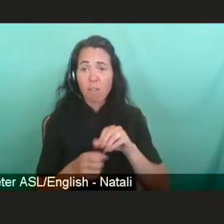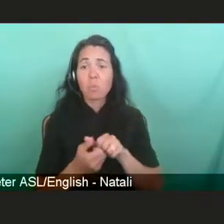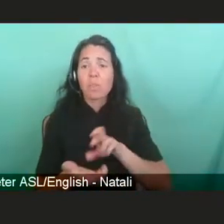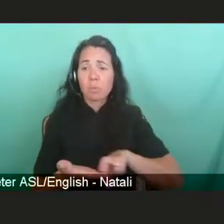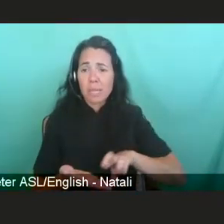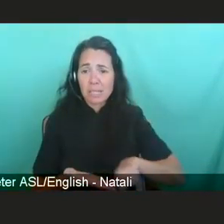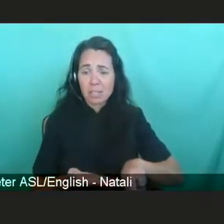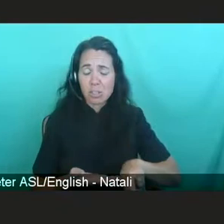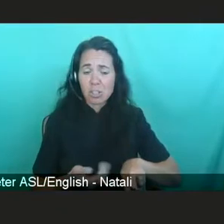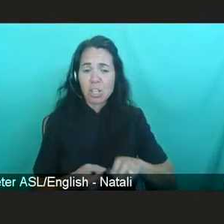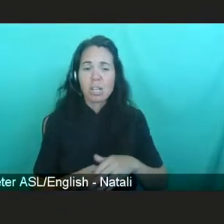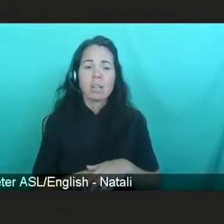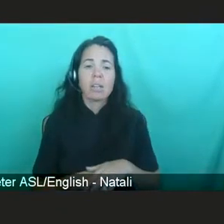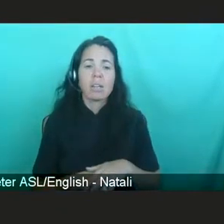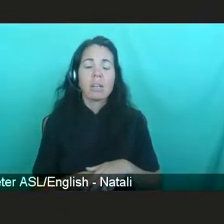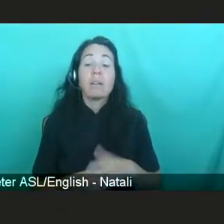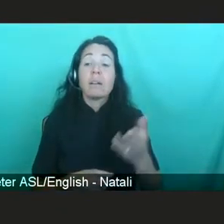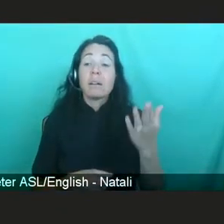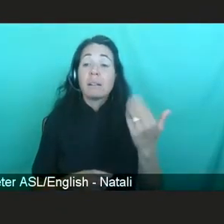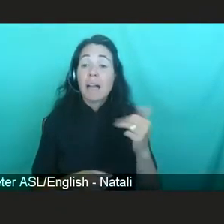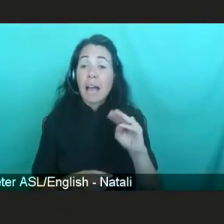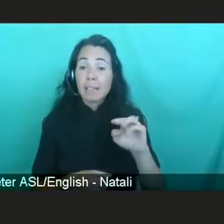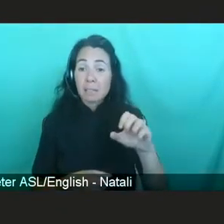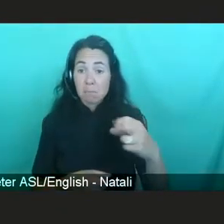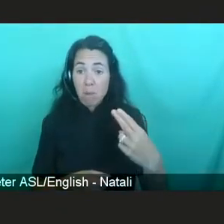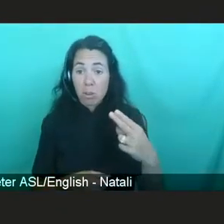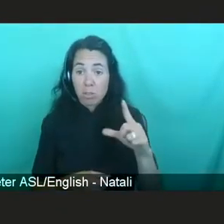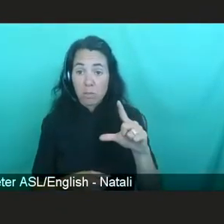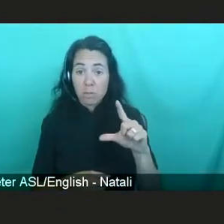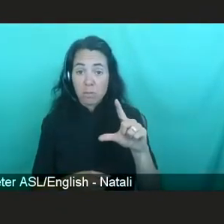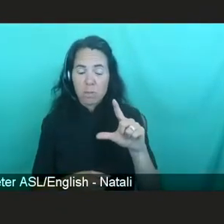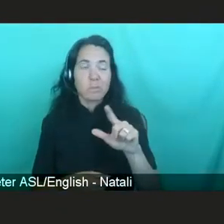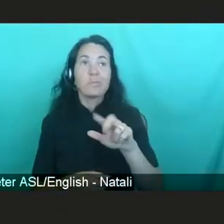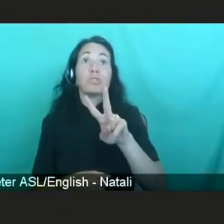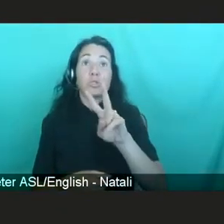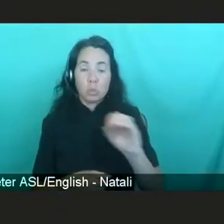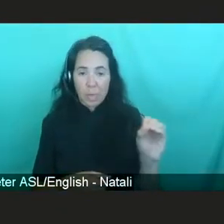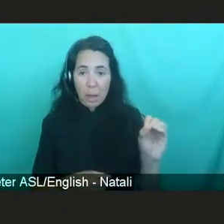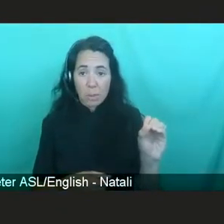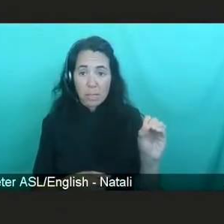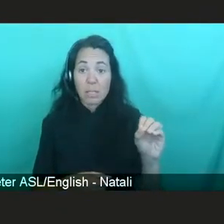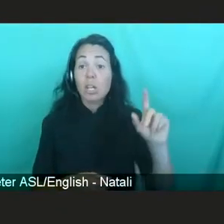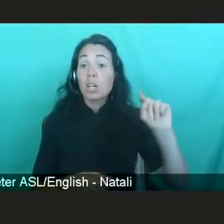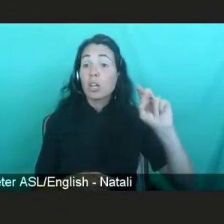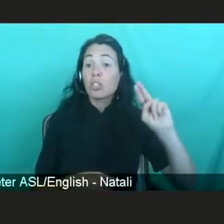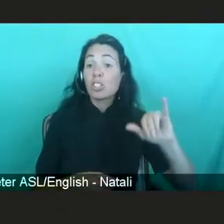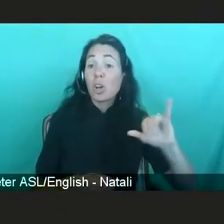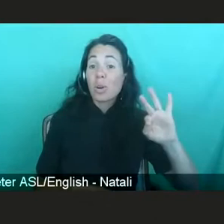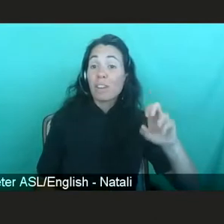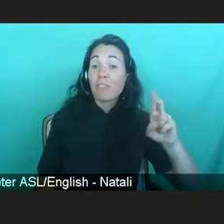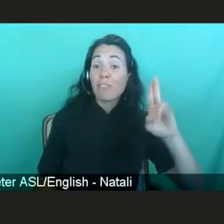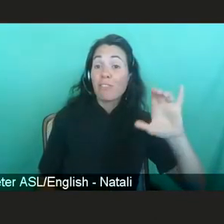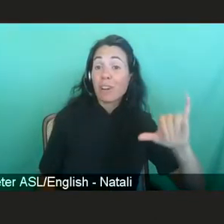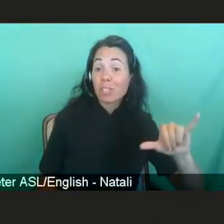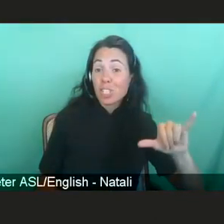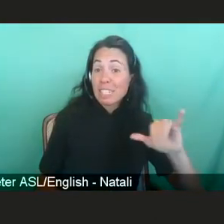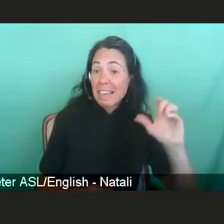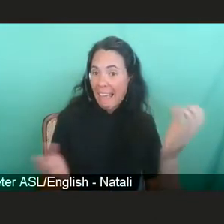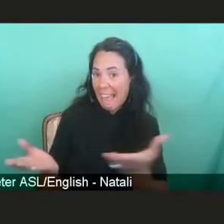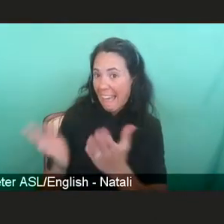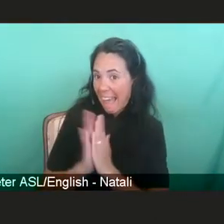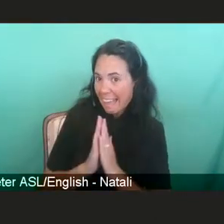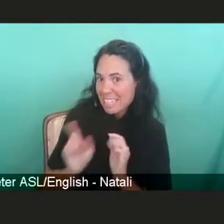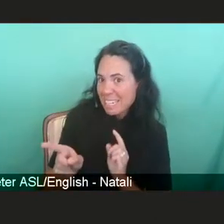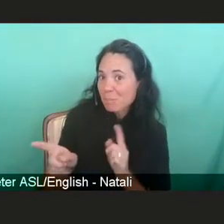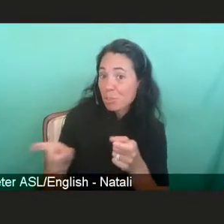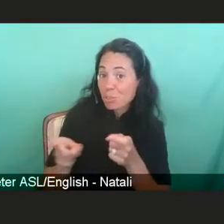Larry, in March of 2000, Larry was asked by Tony Fauci to direct the HVTN and